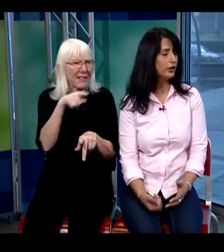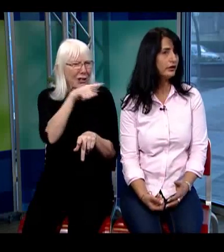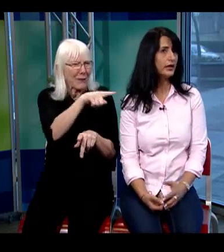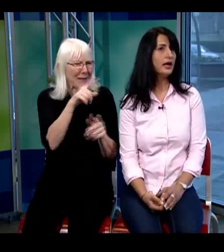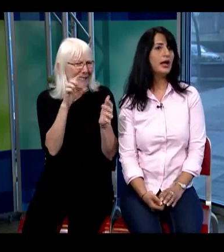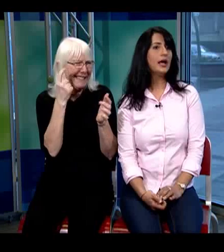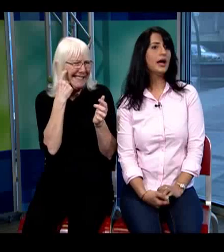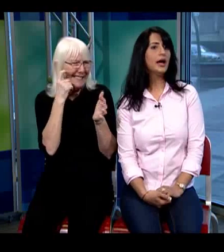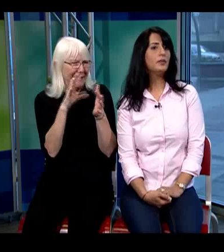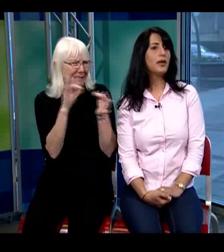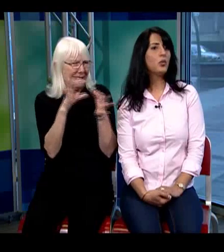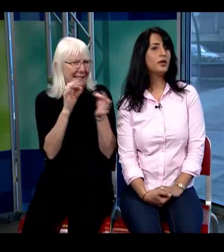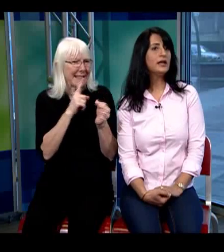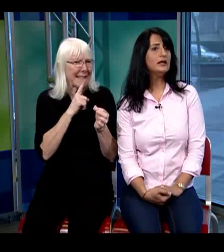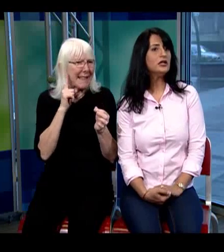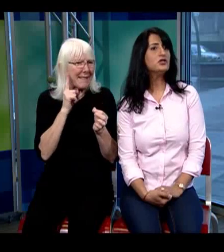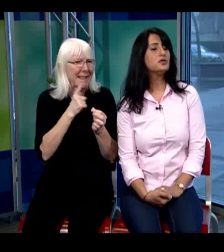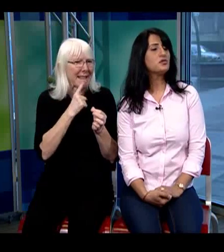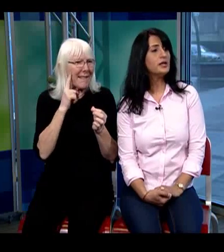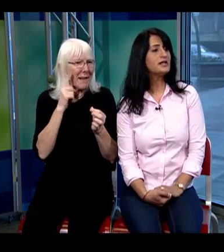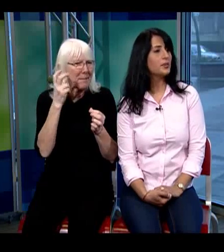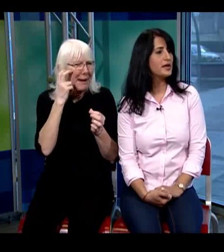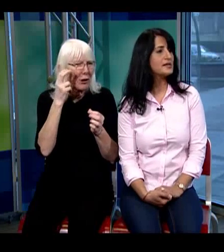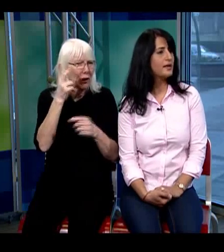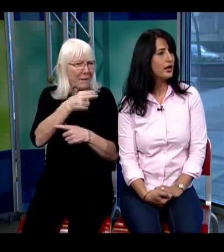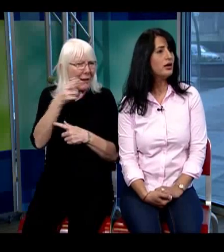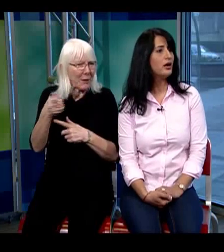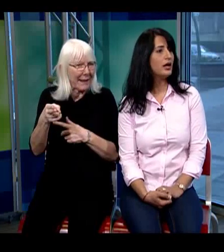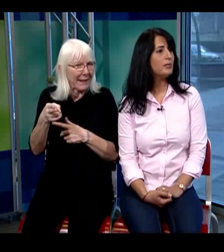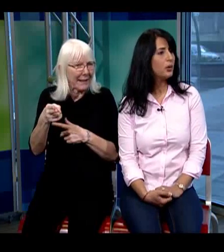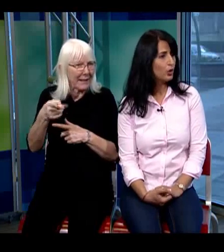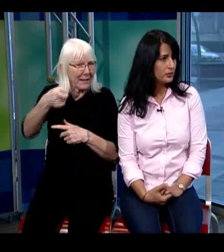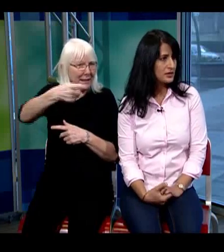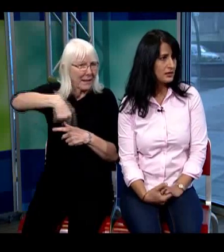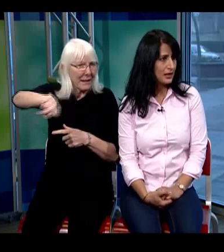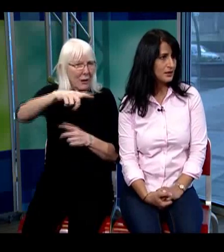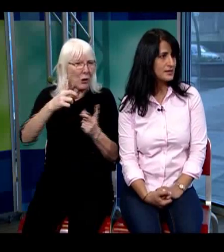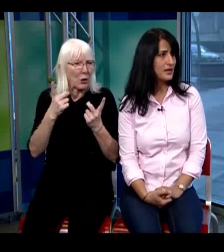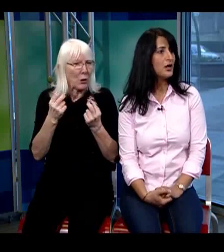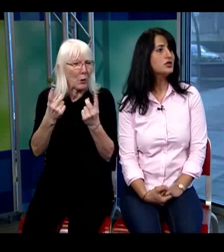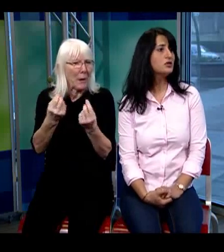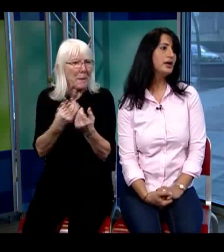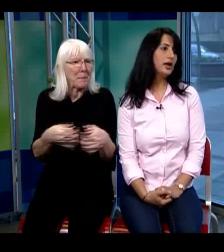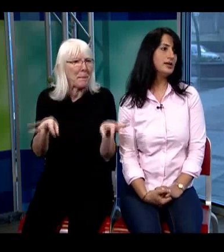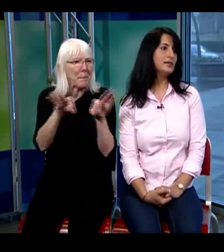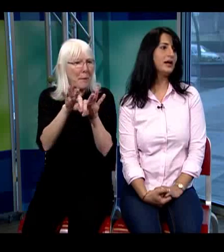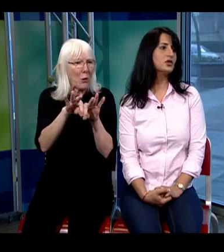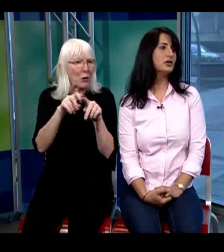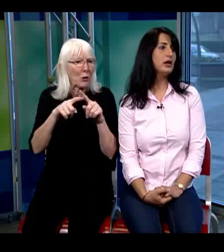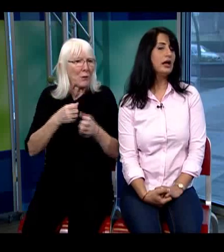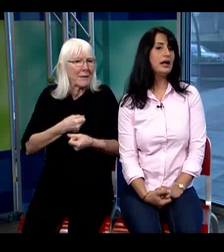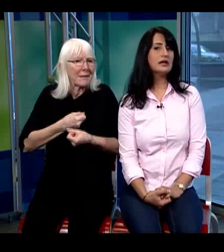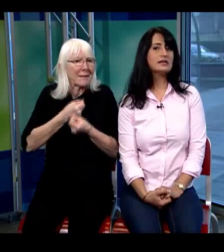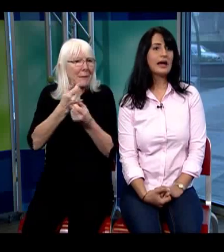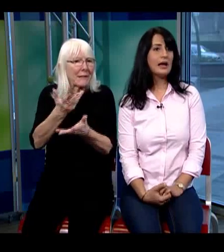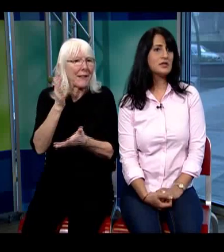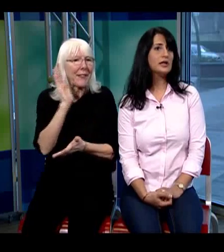hearing um what they need to do is really express their employment needs to their case manager it is absolutely